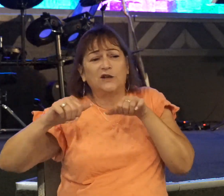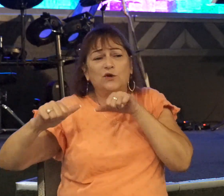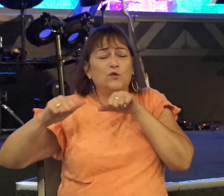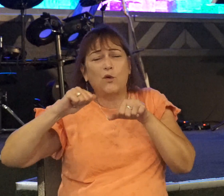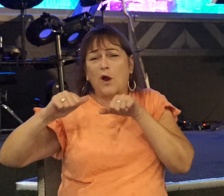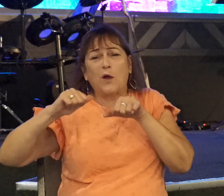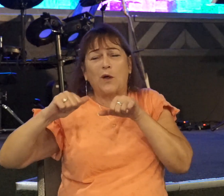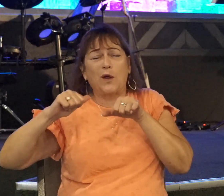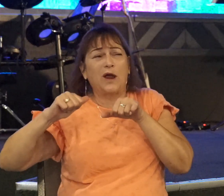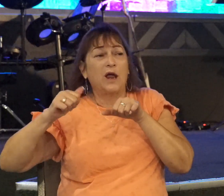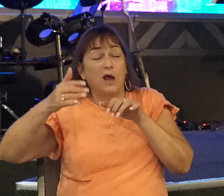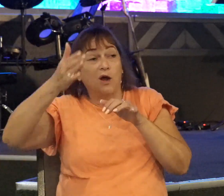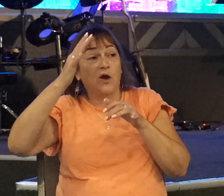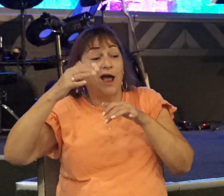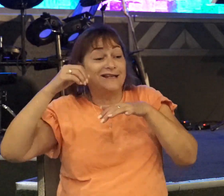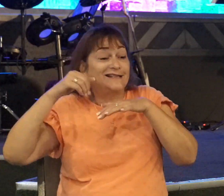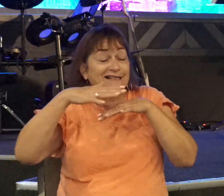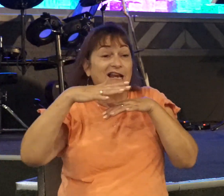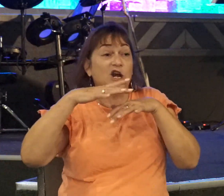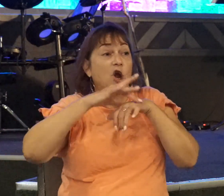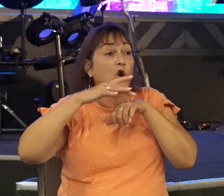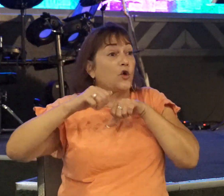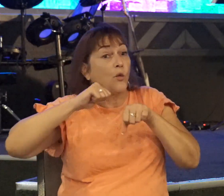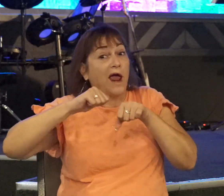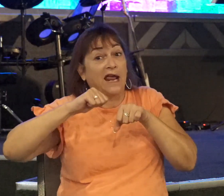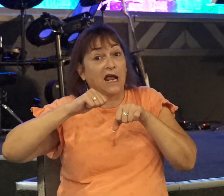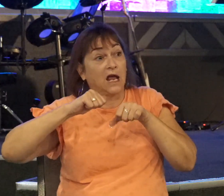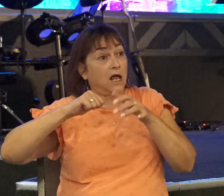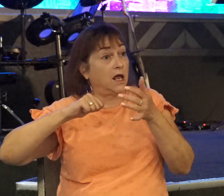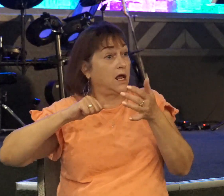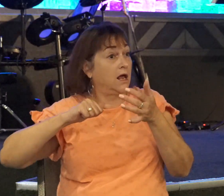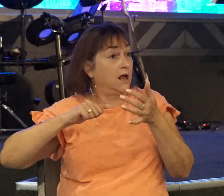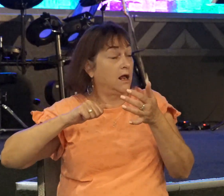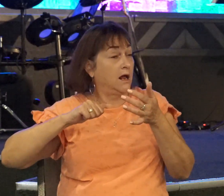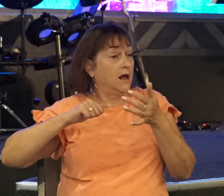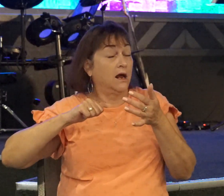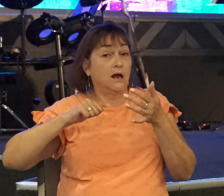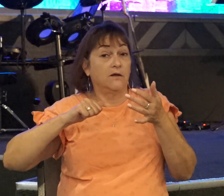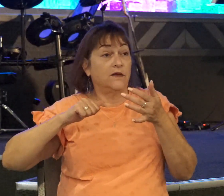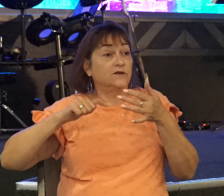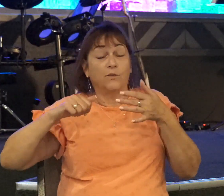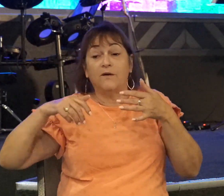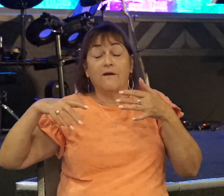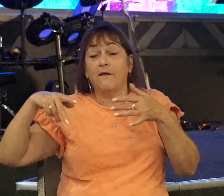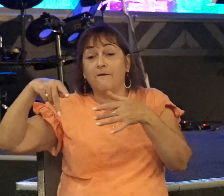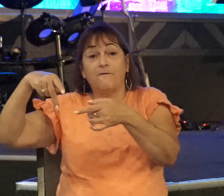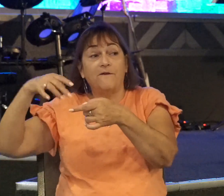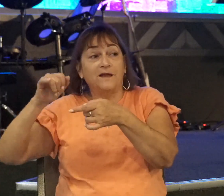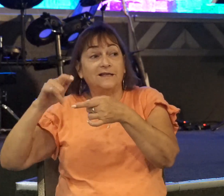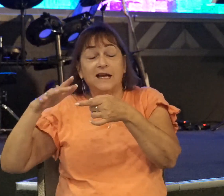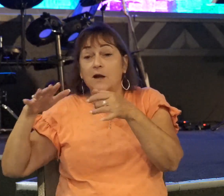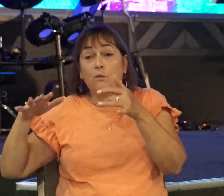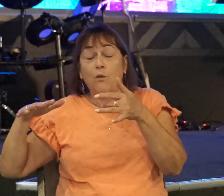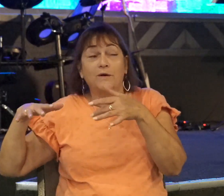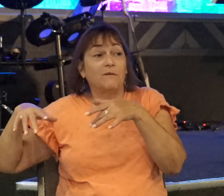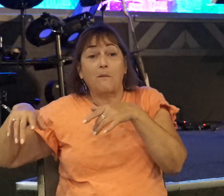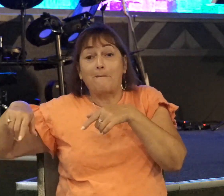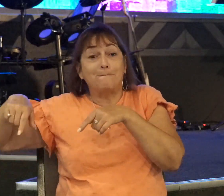in other words, God sent a great earthquake. This would have sent the Philistine army into a full-blown panic. Remember what